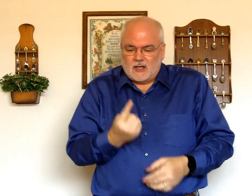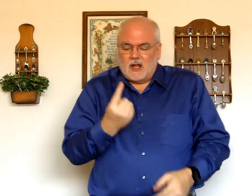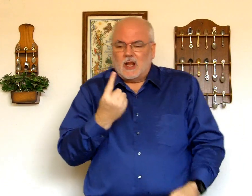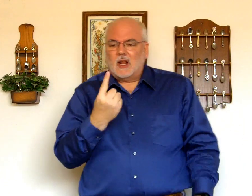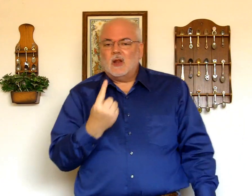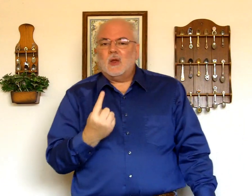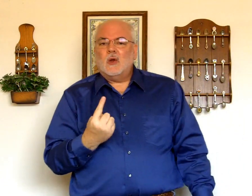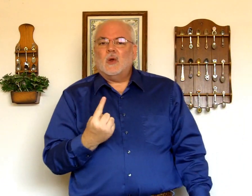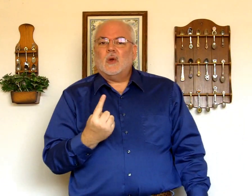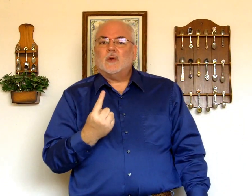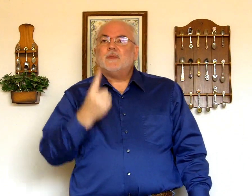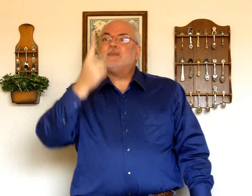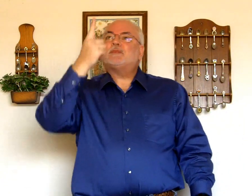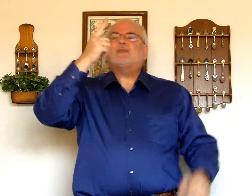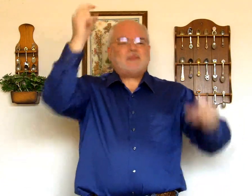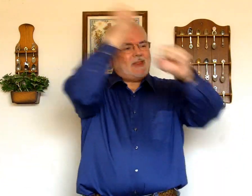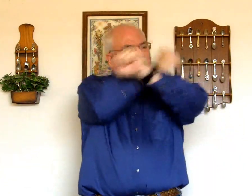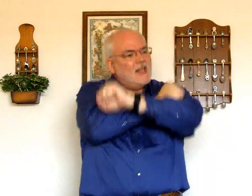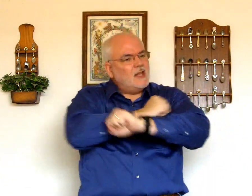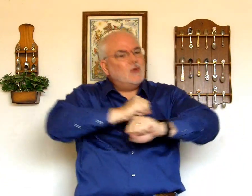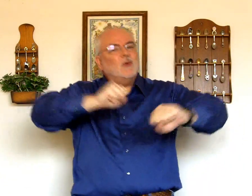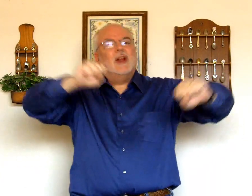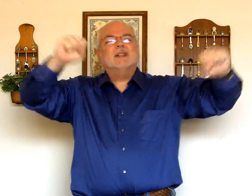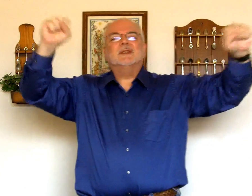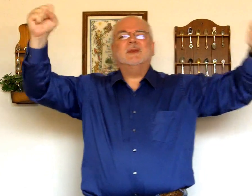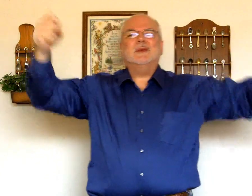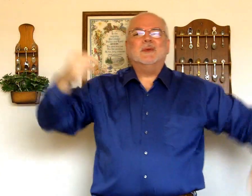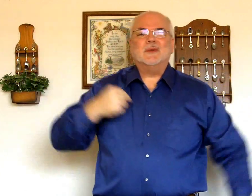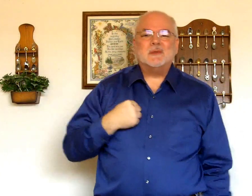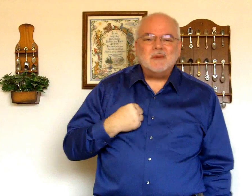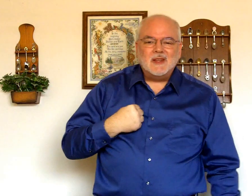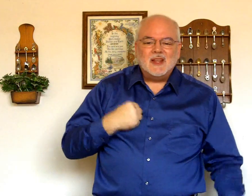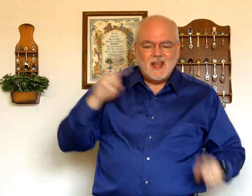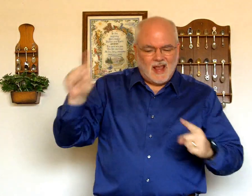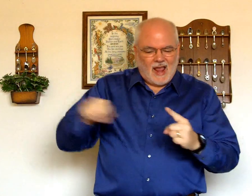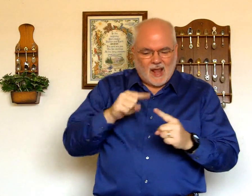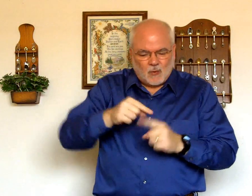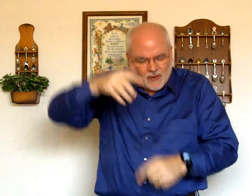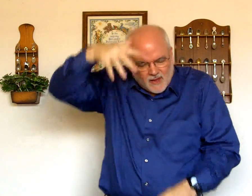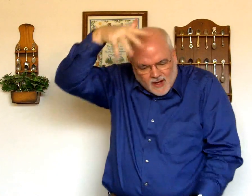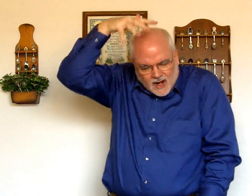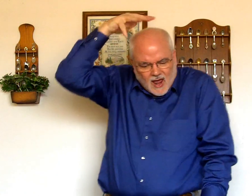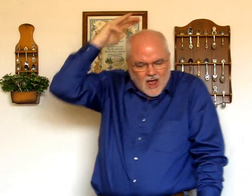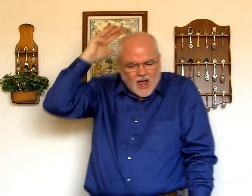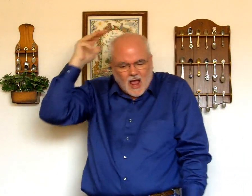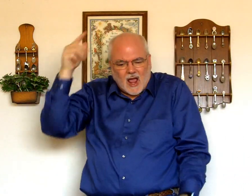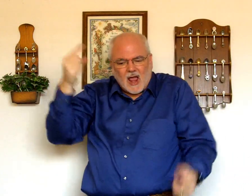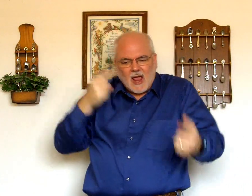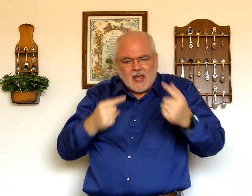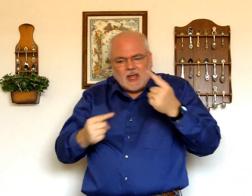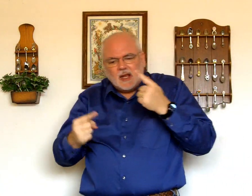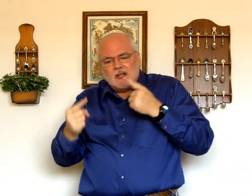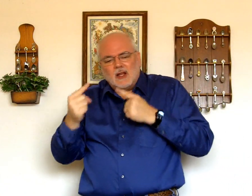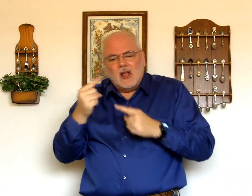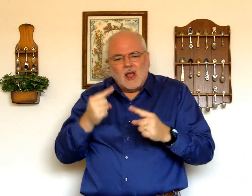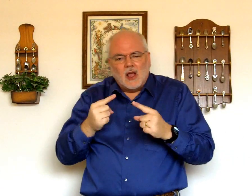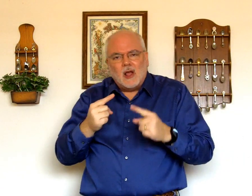alone he rescues me and when the lion comes